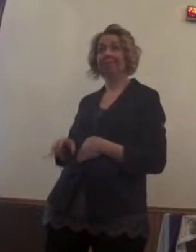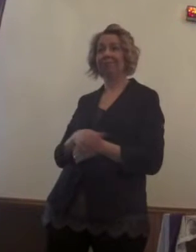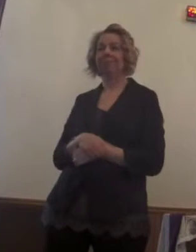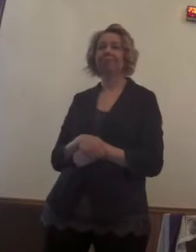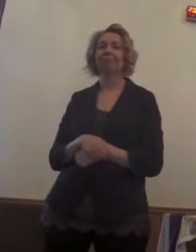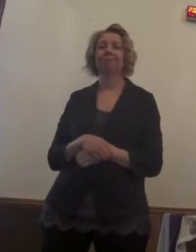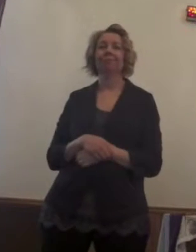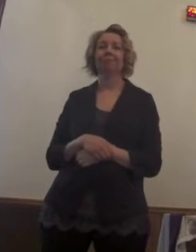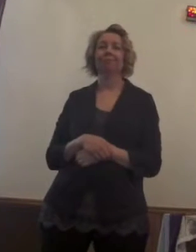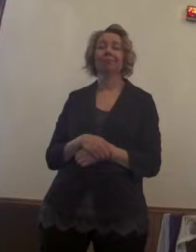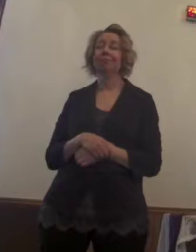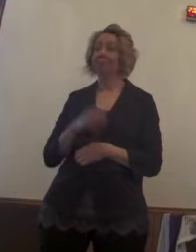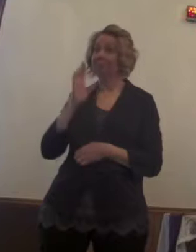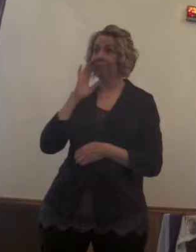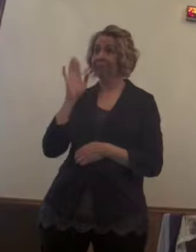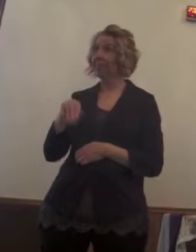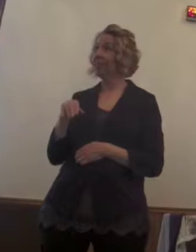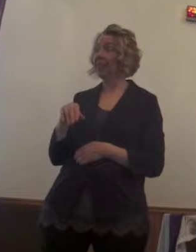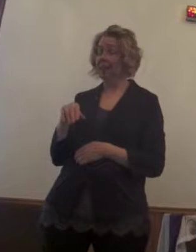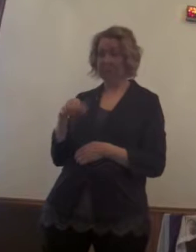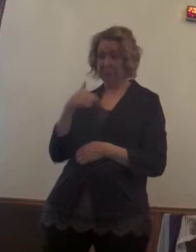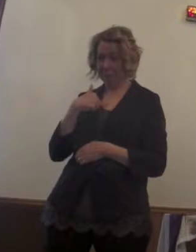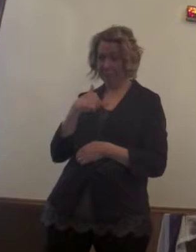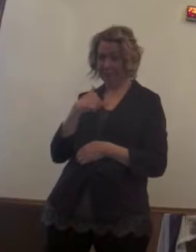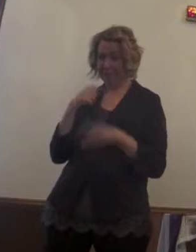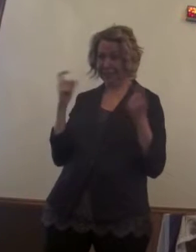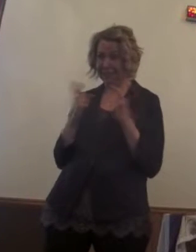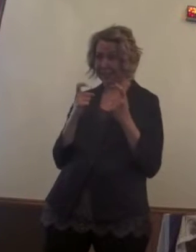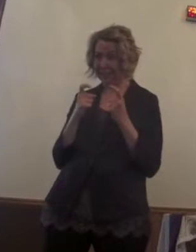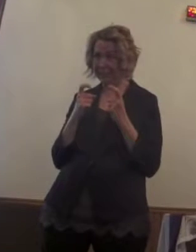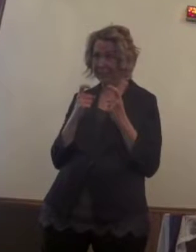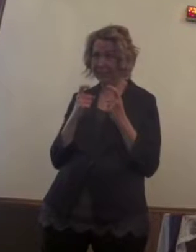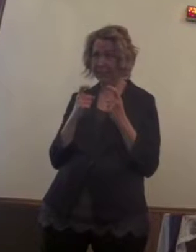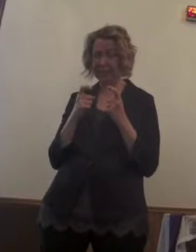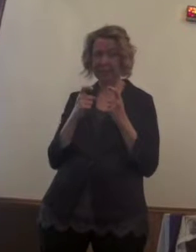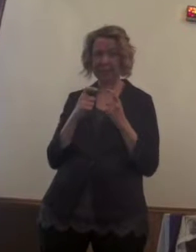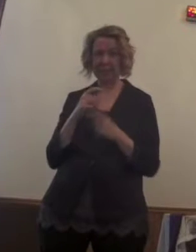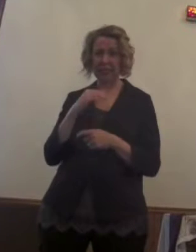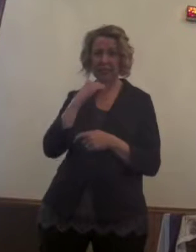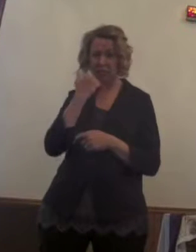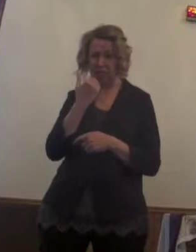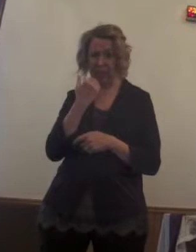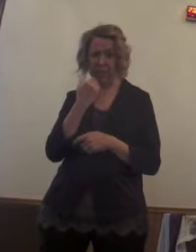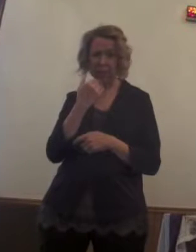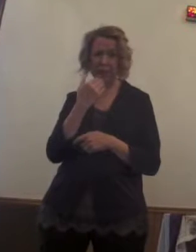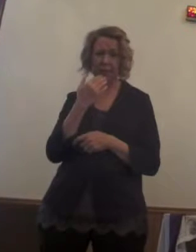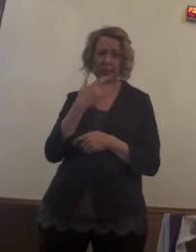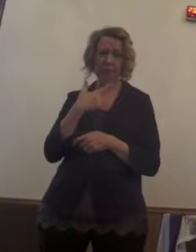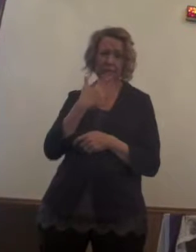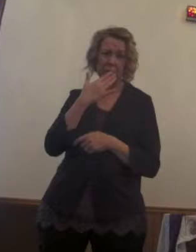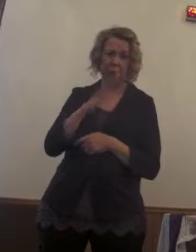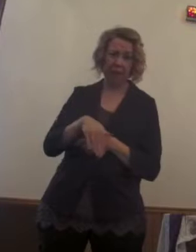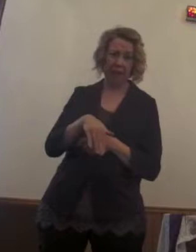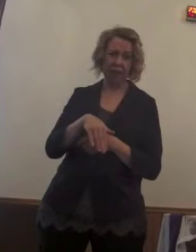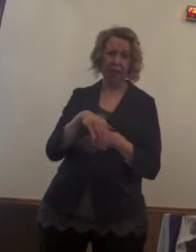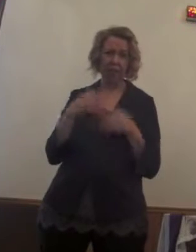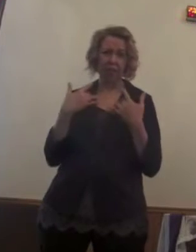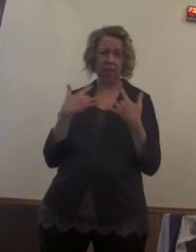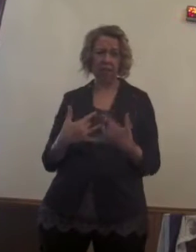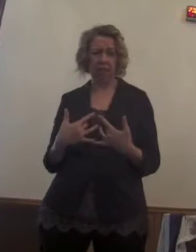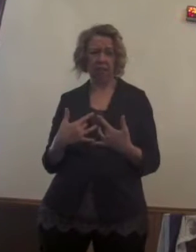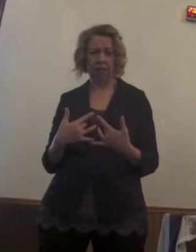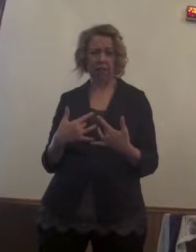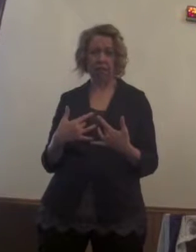It's because of mankind's sin and all of that defeating effect that comes with sin that moved Jesus to